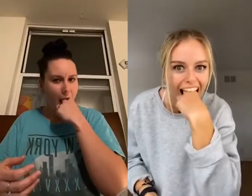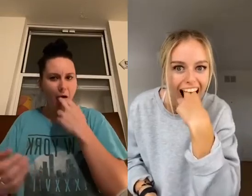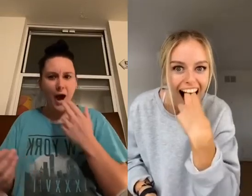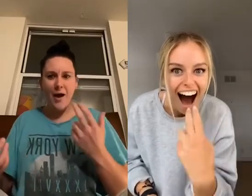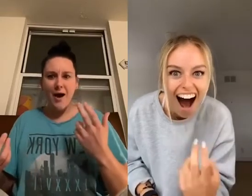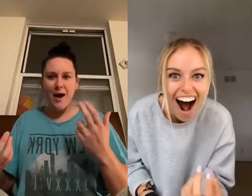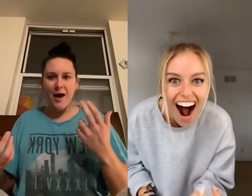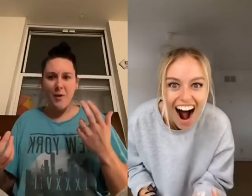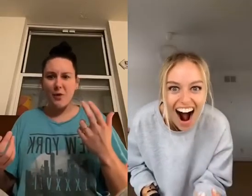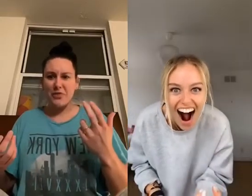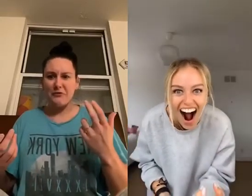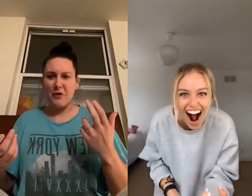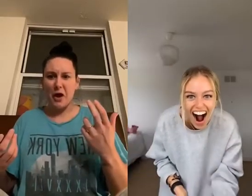Thank me later.